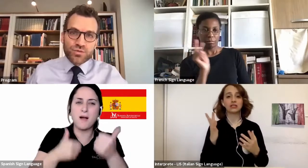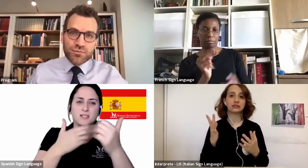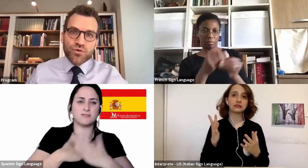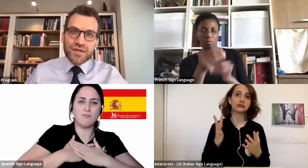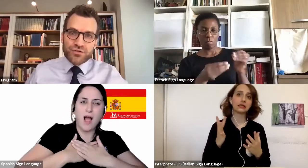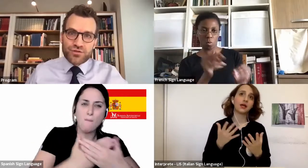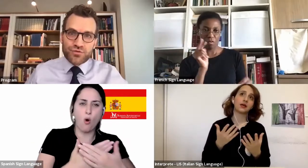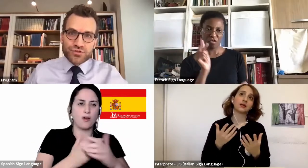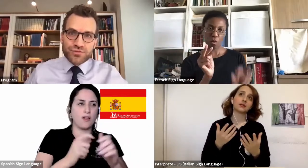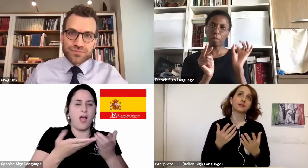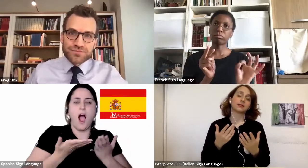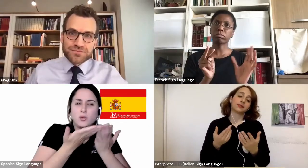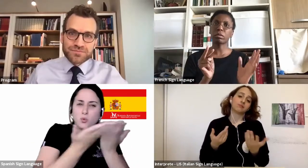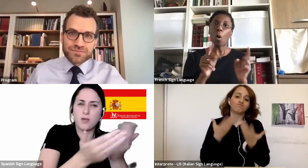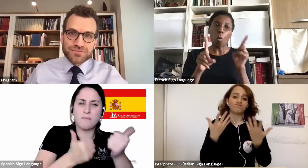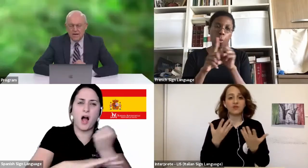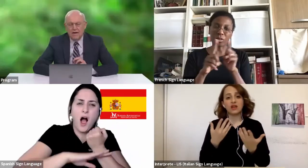we move into the future.